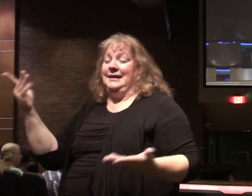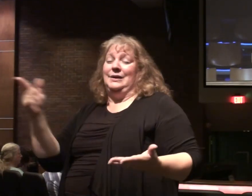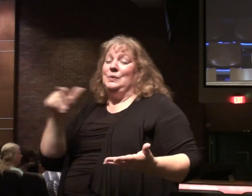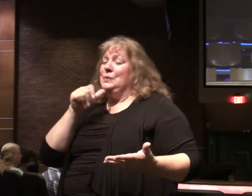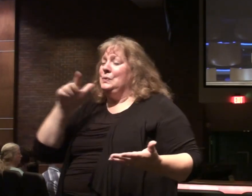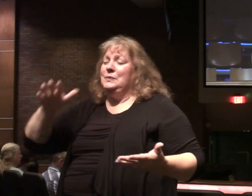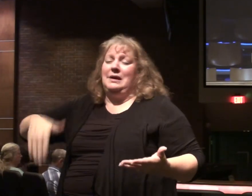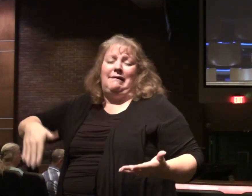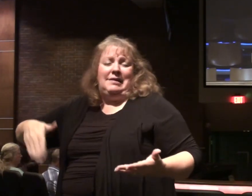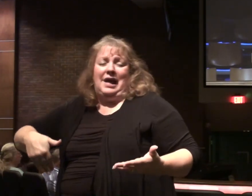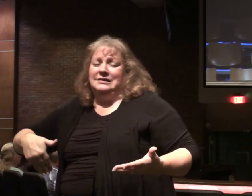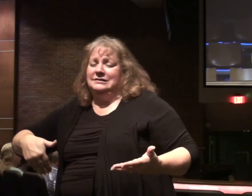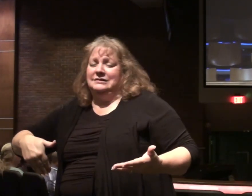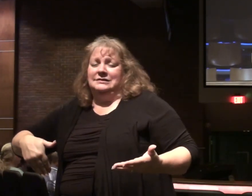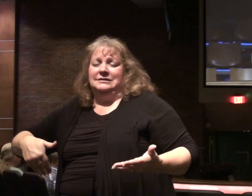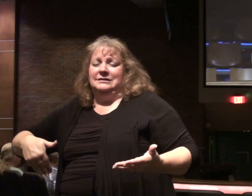under